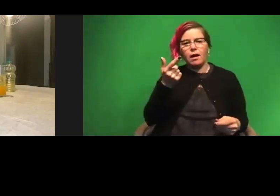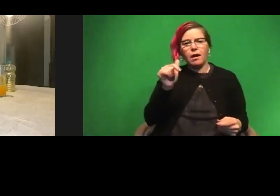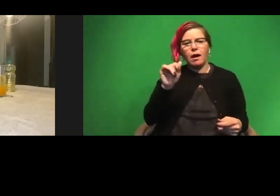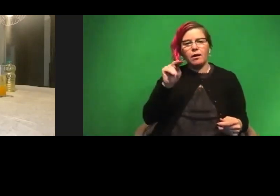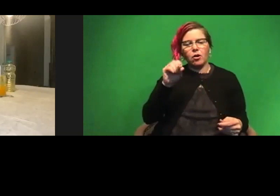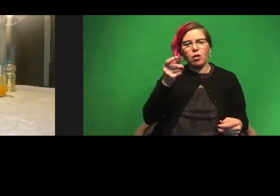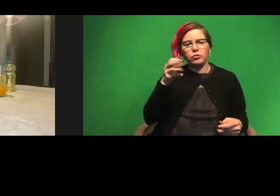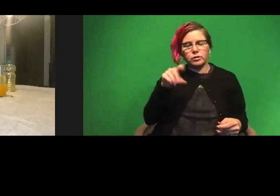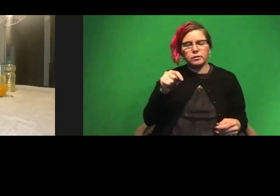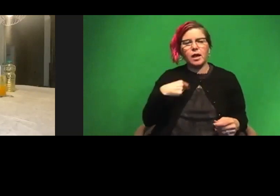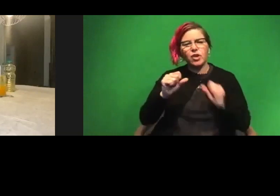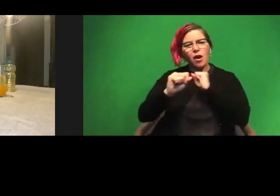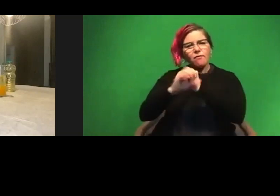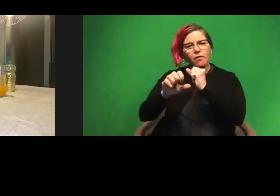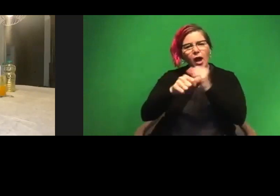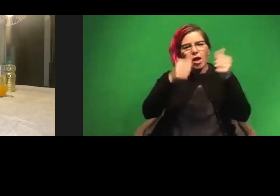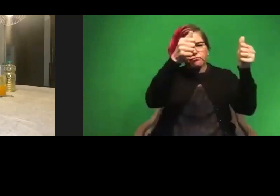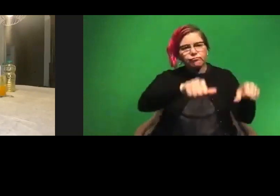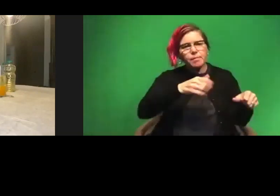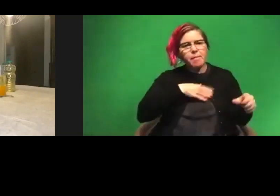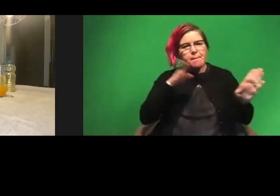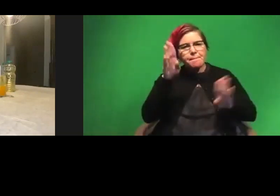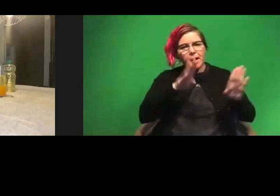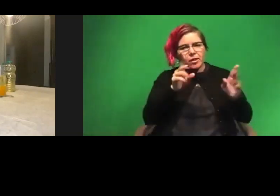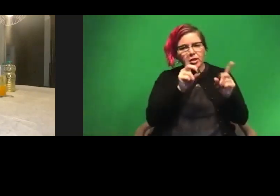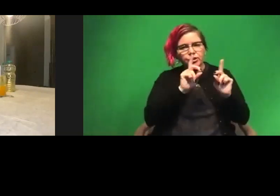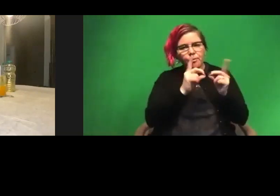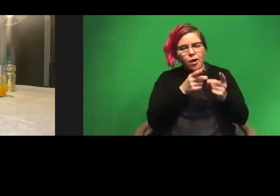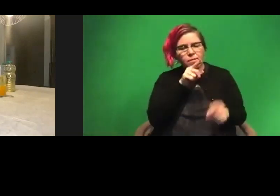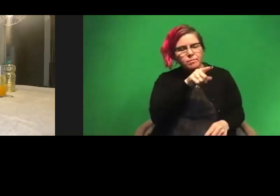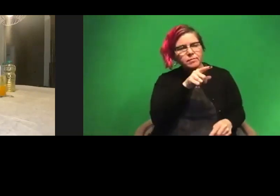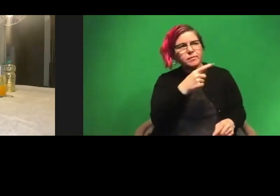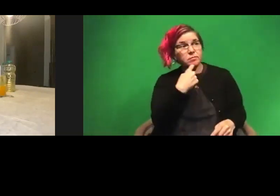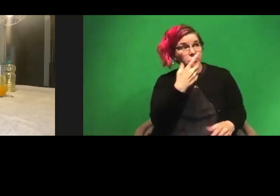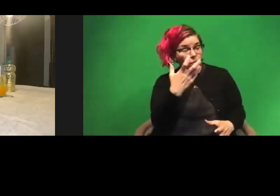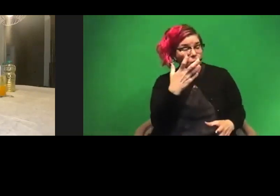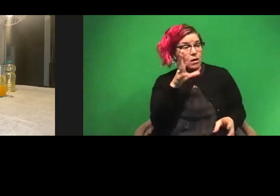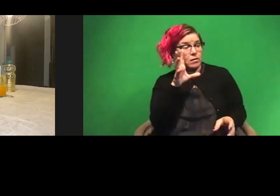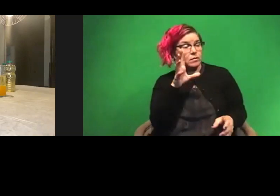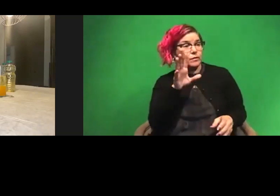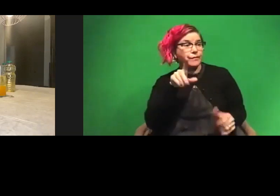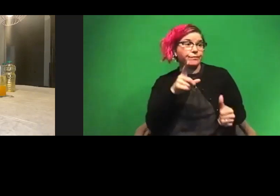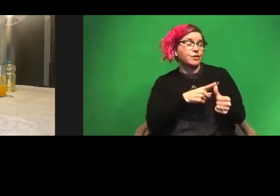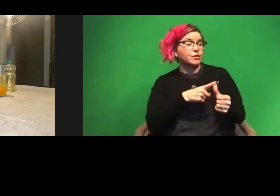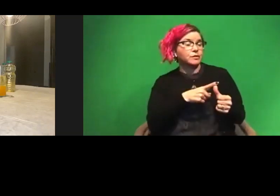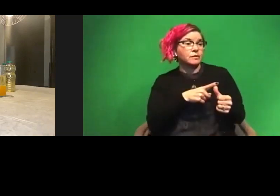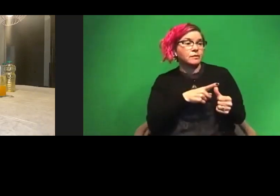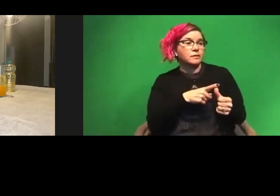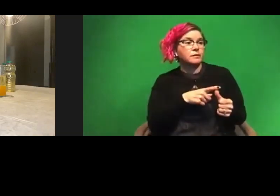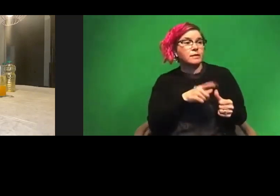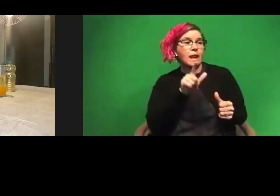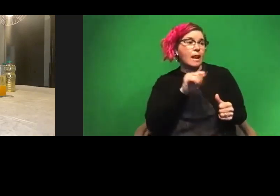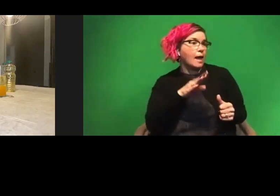saw a flyer hanging up in the building of my biology department. And it said, if you wanted to get your first laboratory